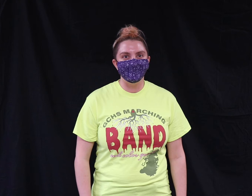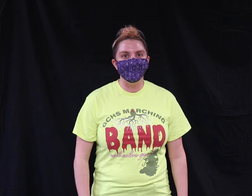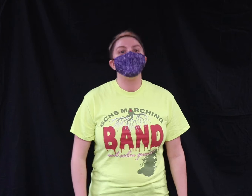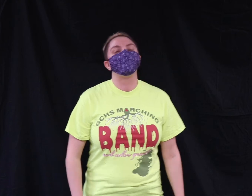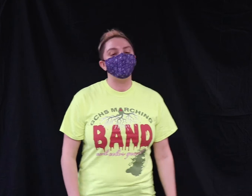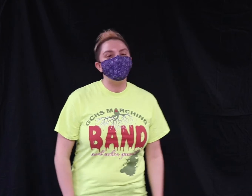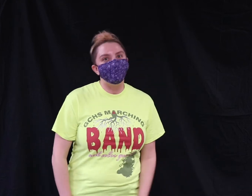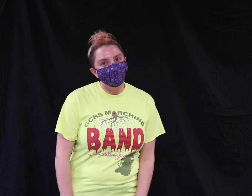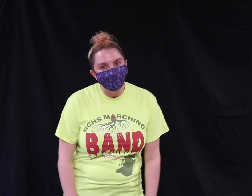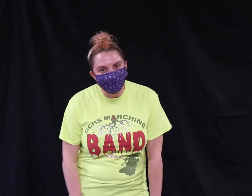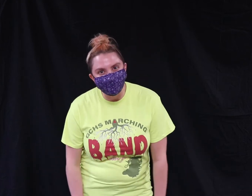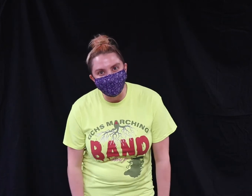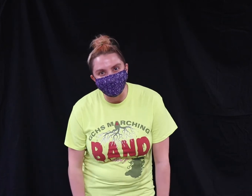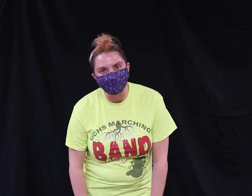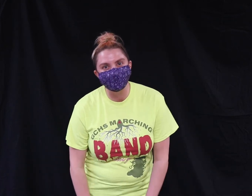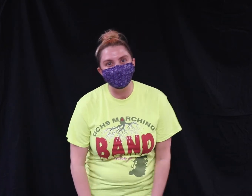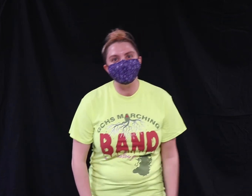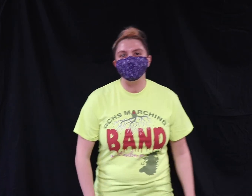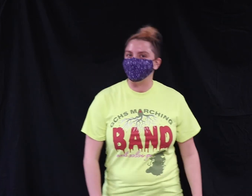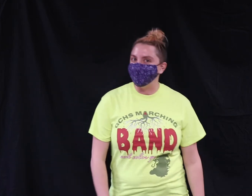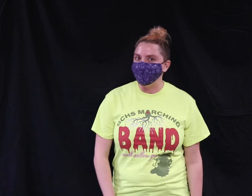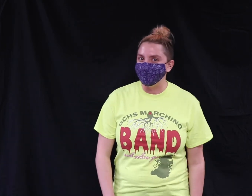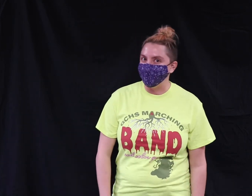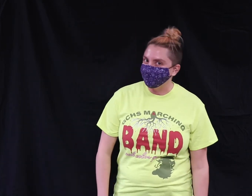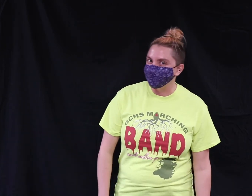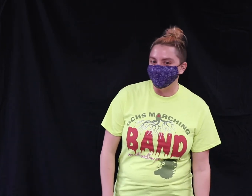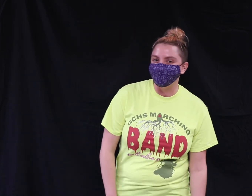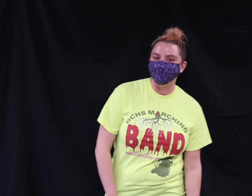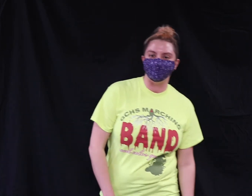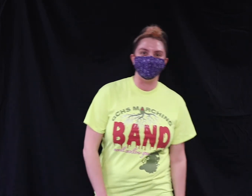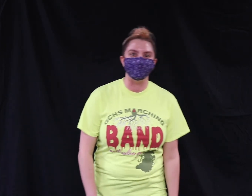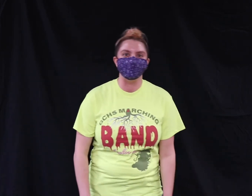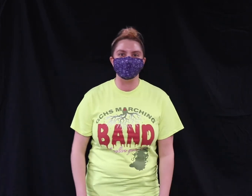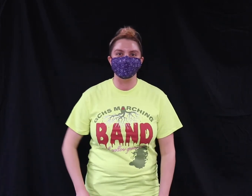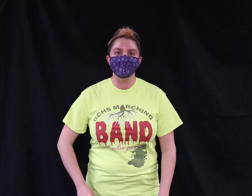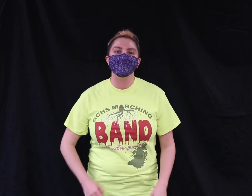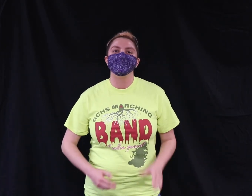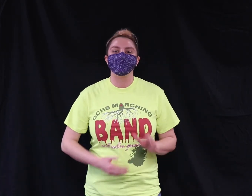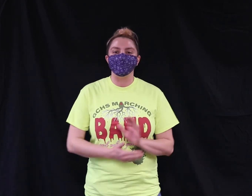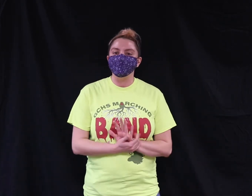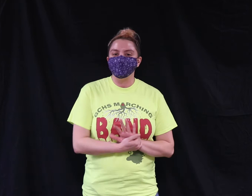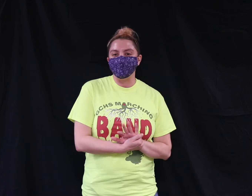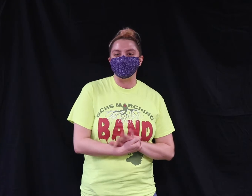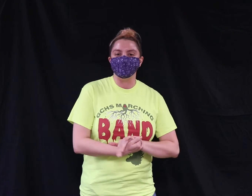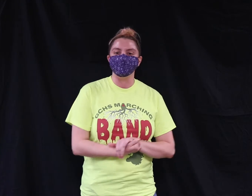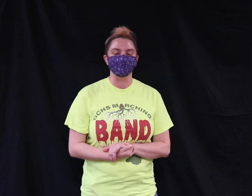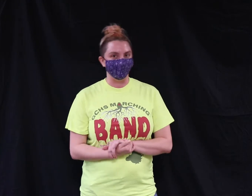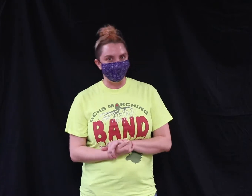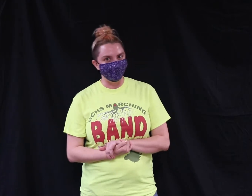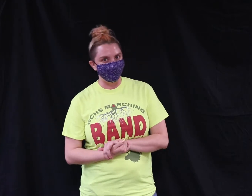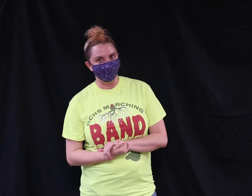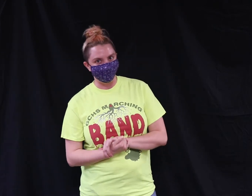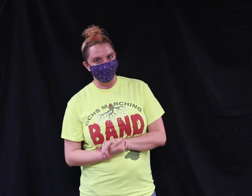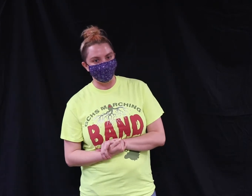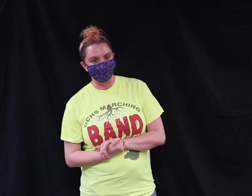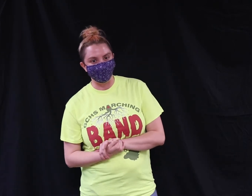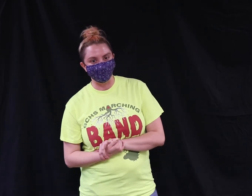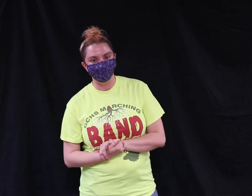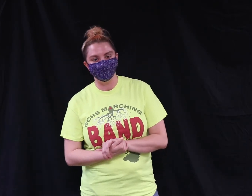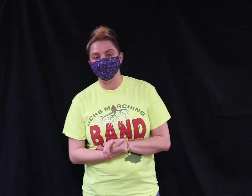Good morning Bulldogs! Today is Friday, October 1st. For lunch today, is breaded chicken patty. For